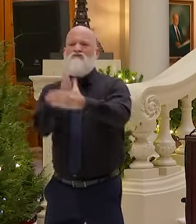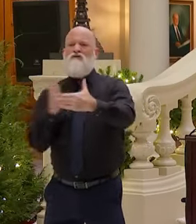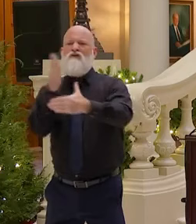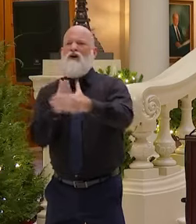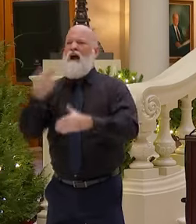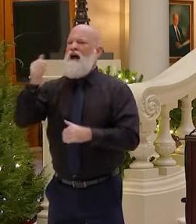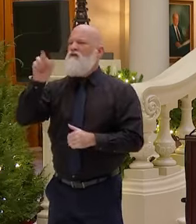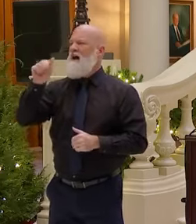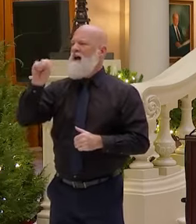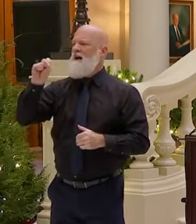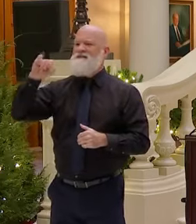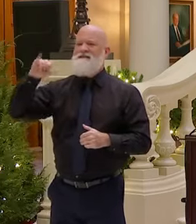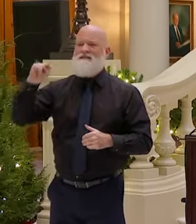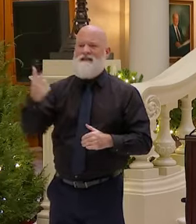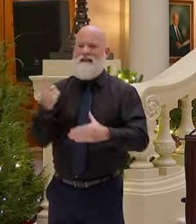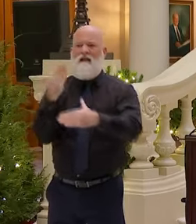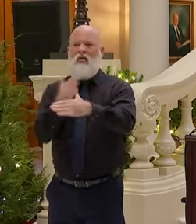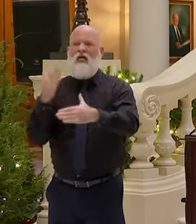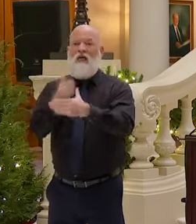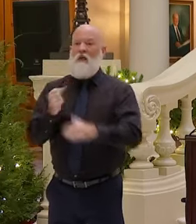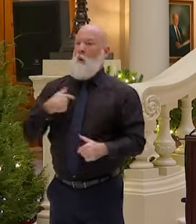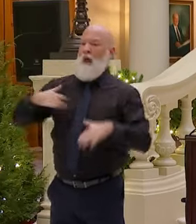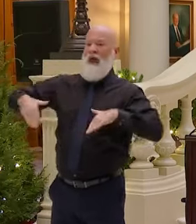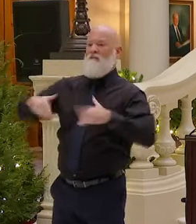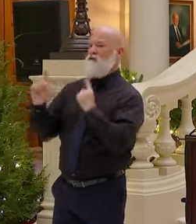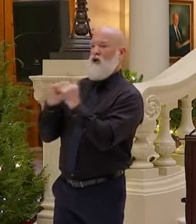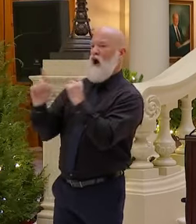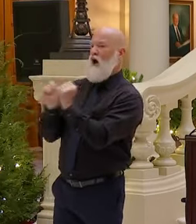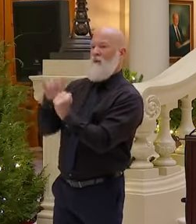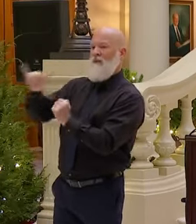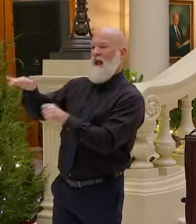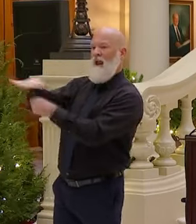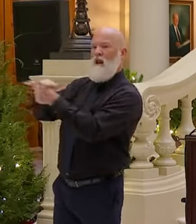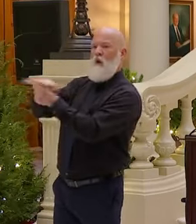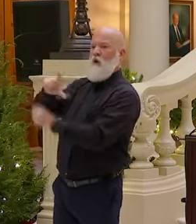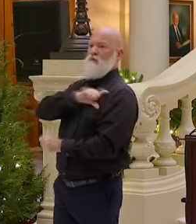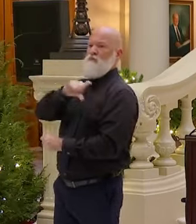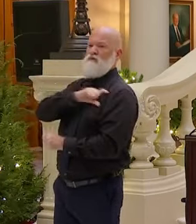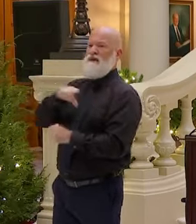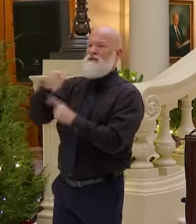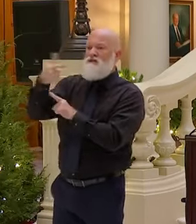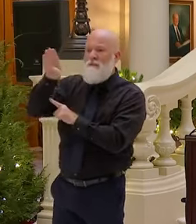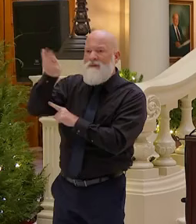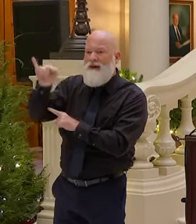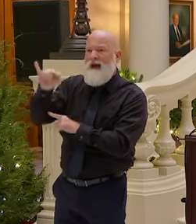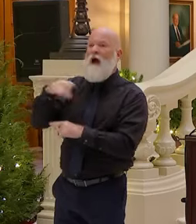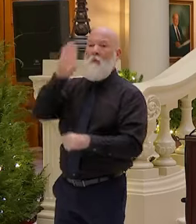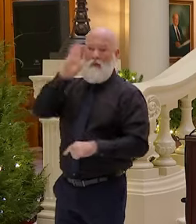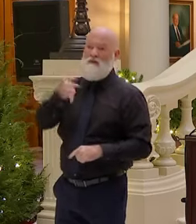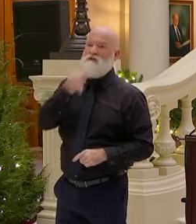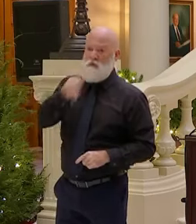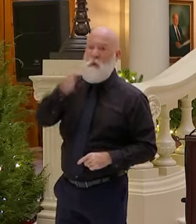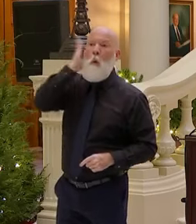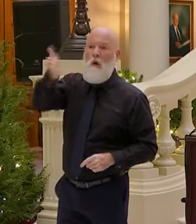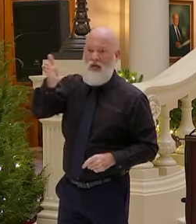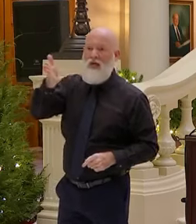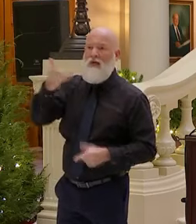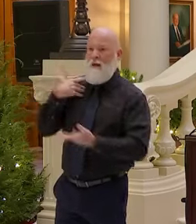talked to the GBI yet, but I'm sure at some point in the near future they already have been, and then we'll be soon informed about the details of this. Justin.